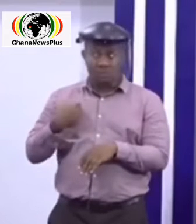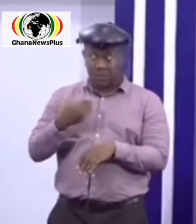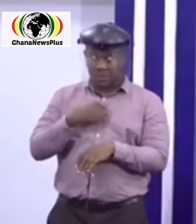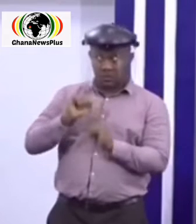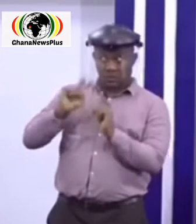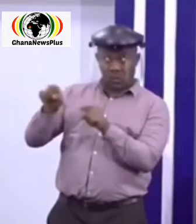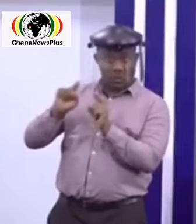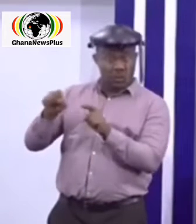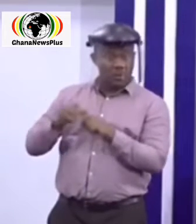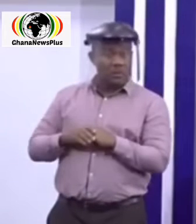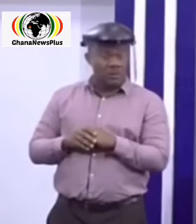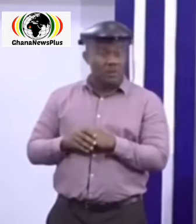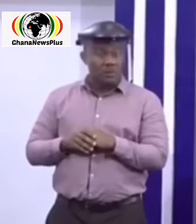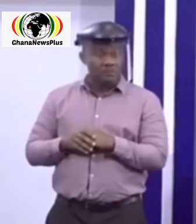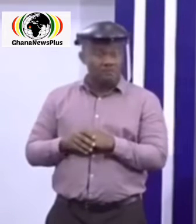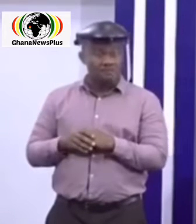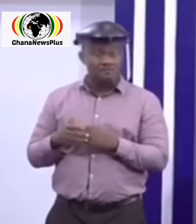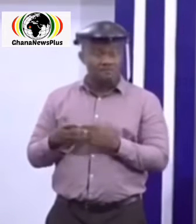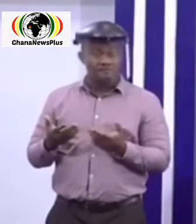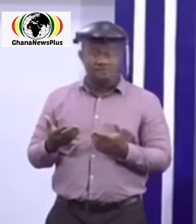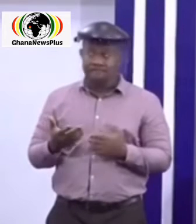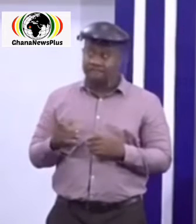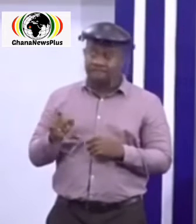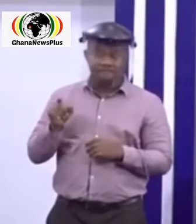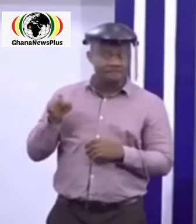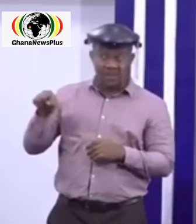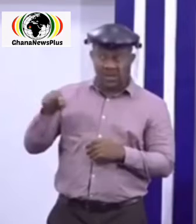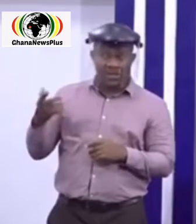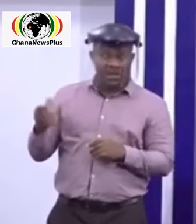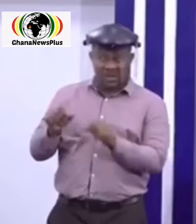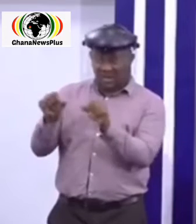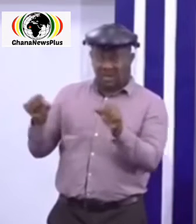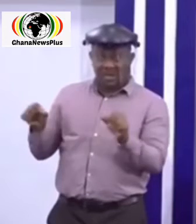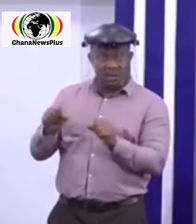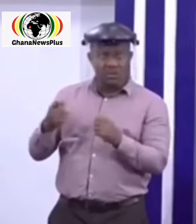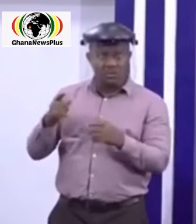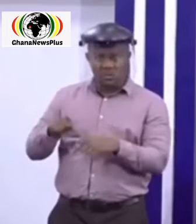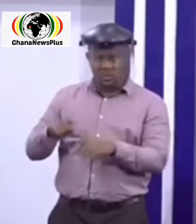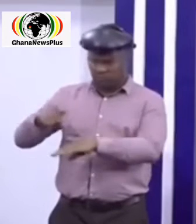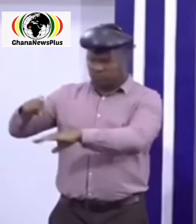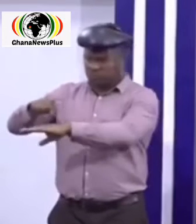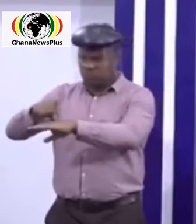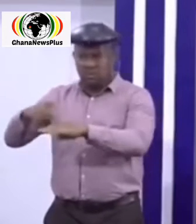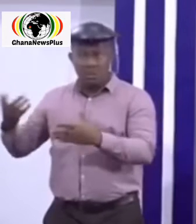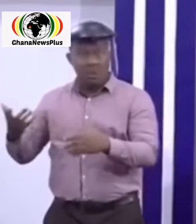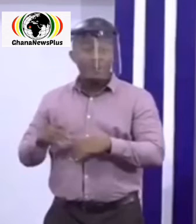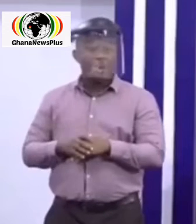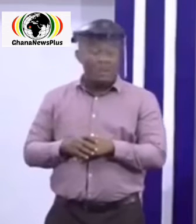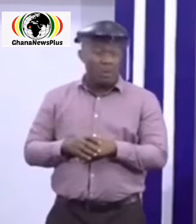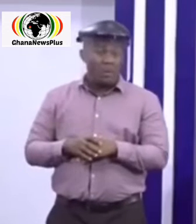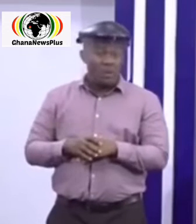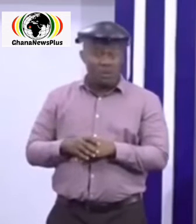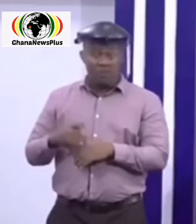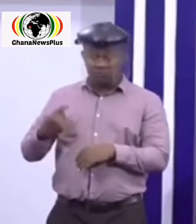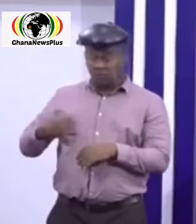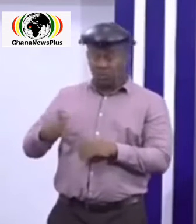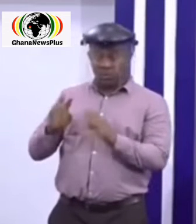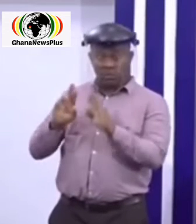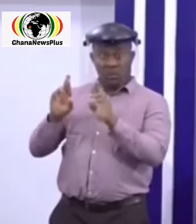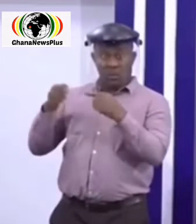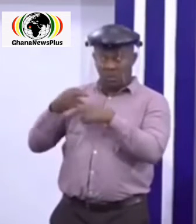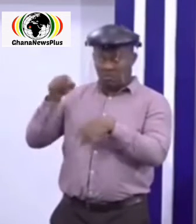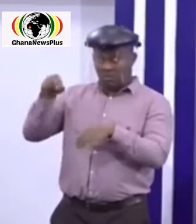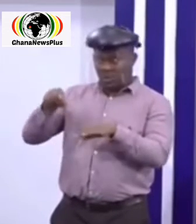and disinfection of frequently used communal places like toilet surfaces surfaces and